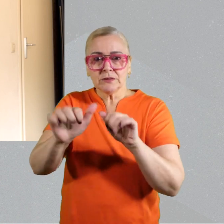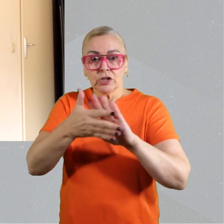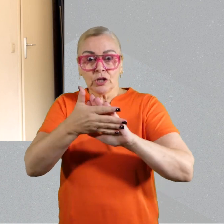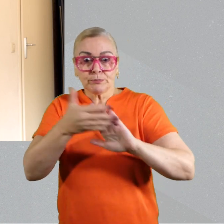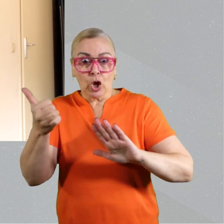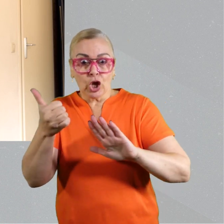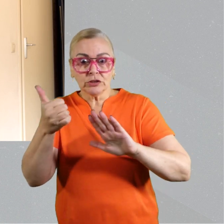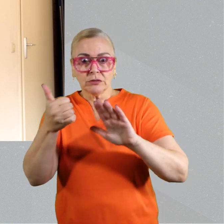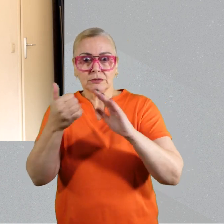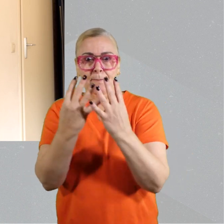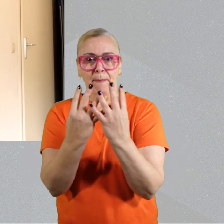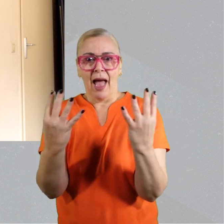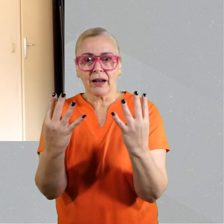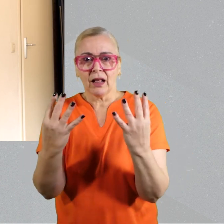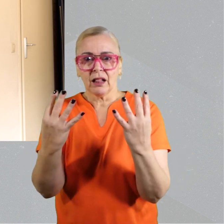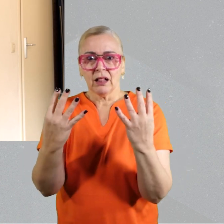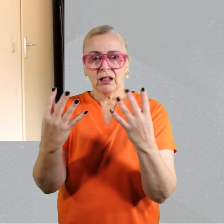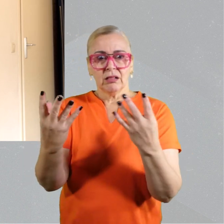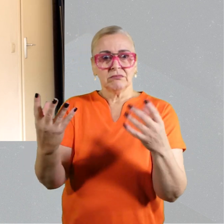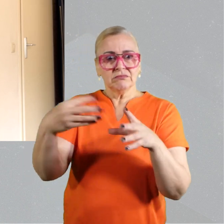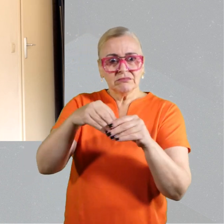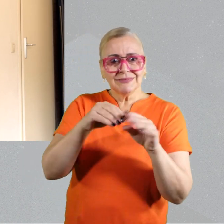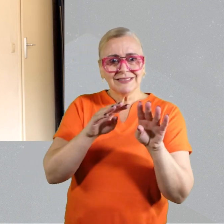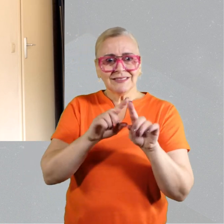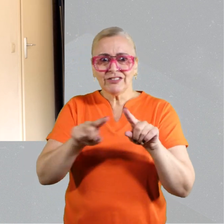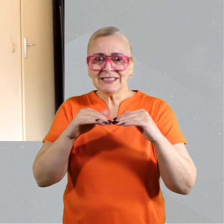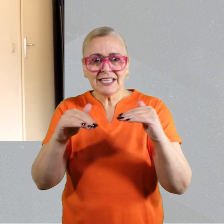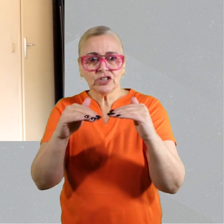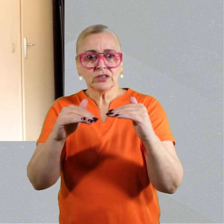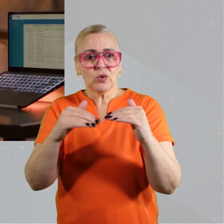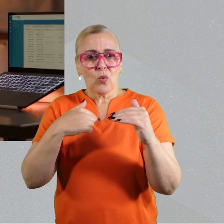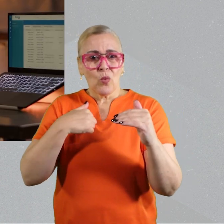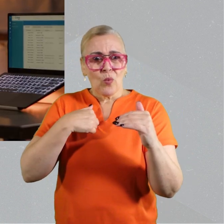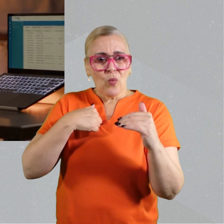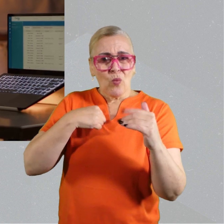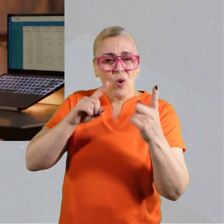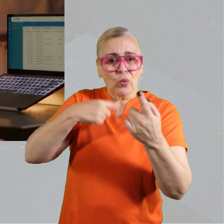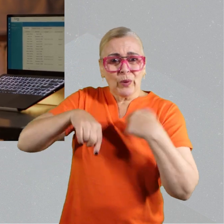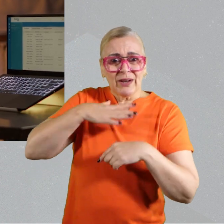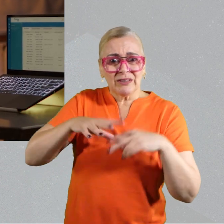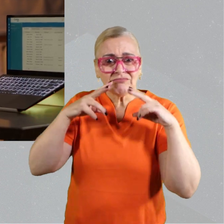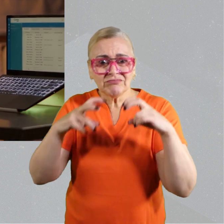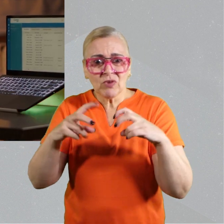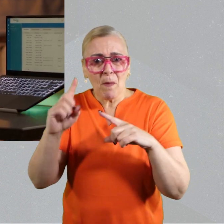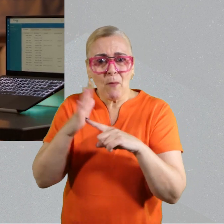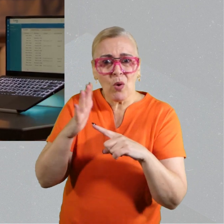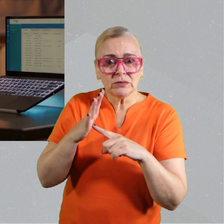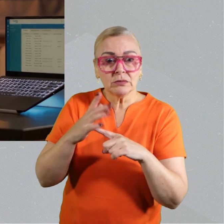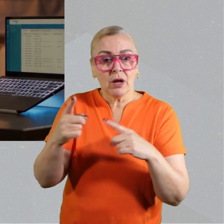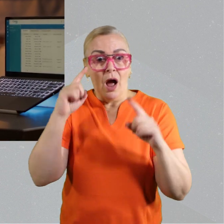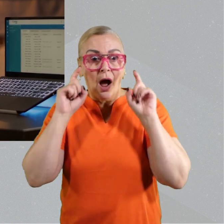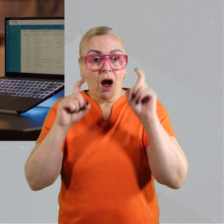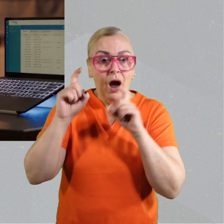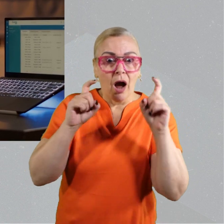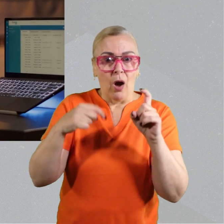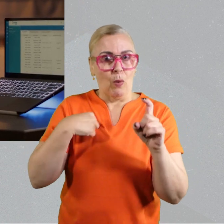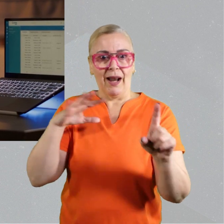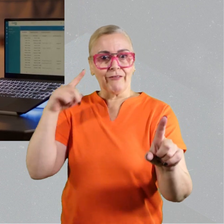what trial participants want, but we need to talk. For trials at home we set up a patient expert panel to